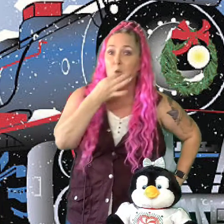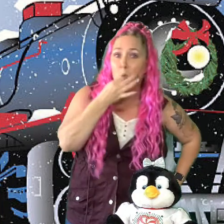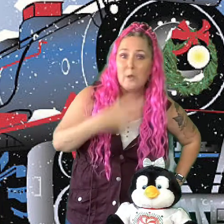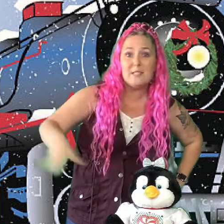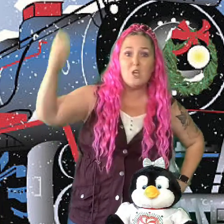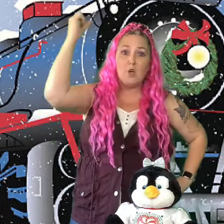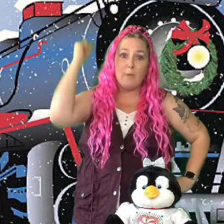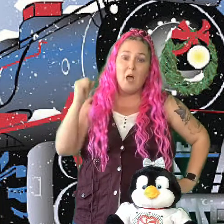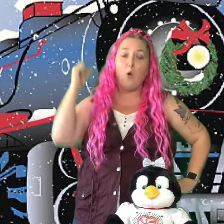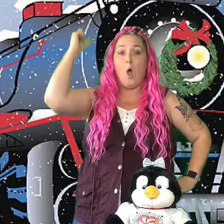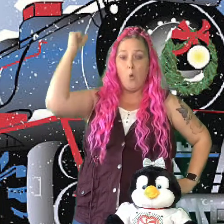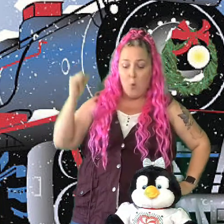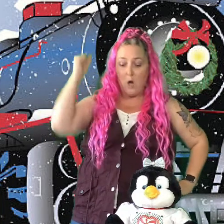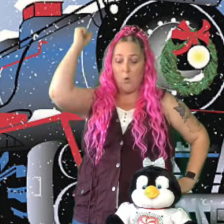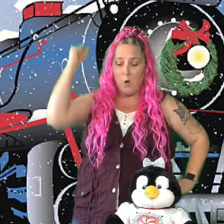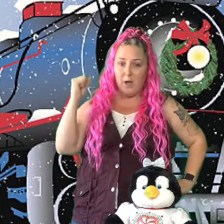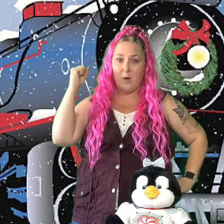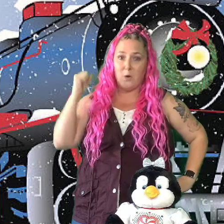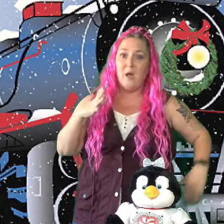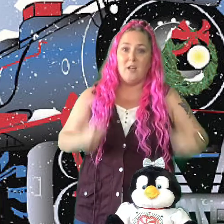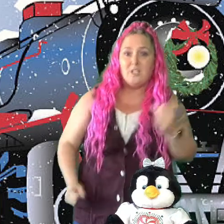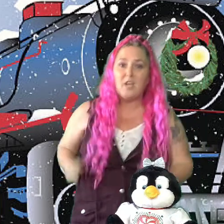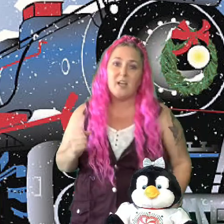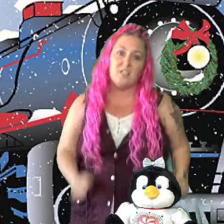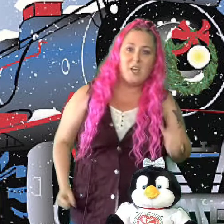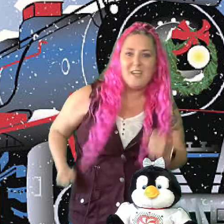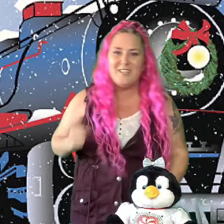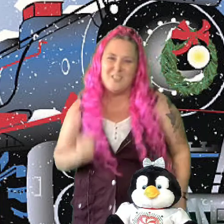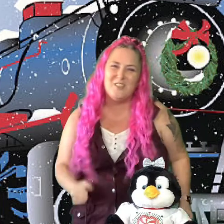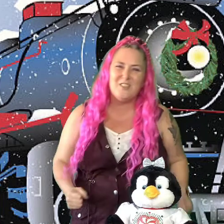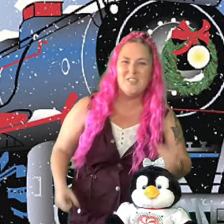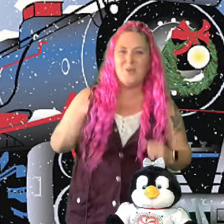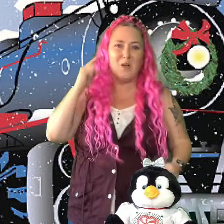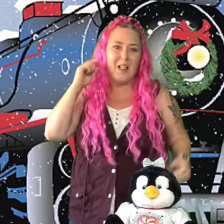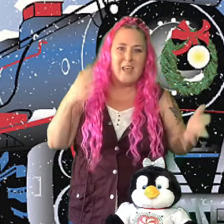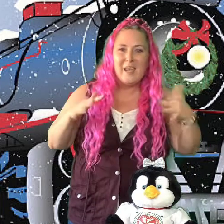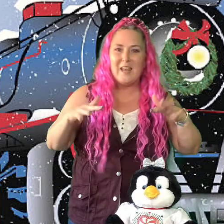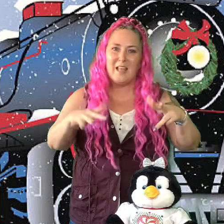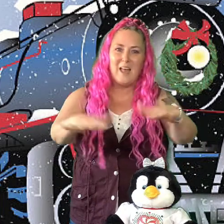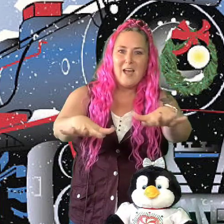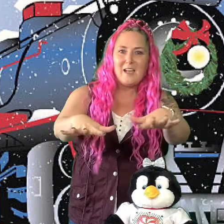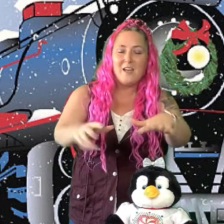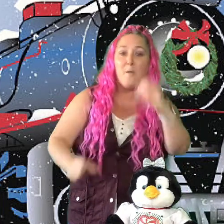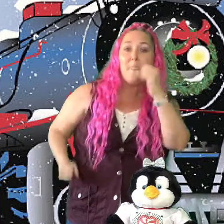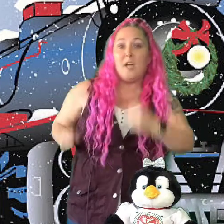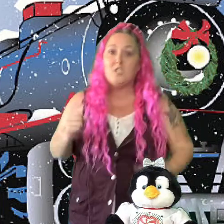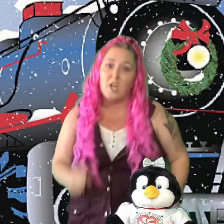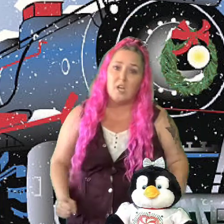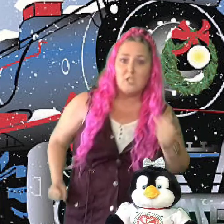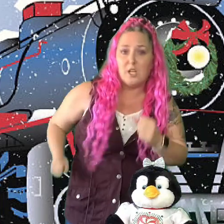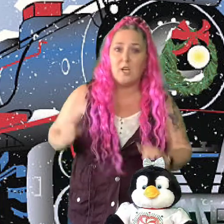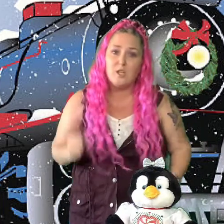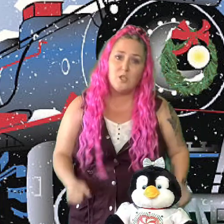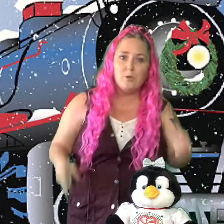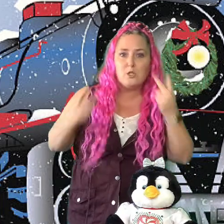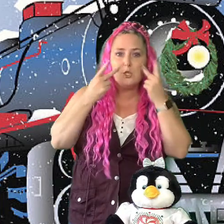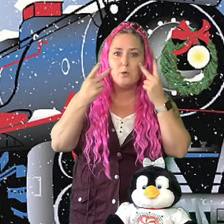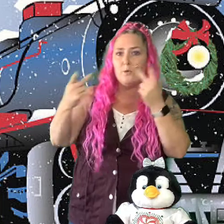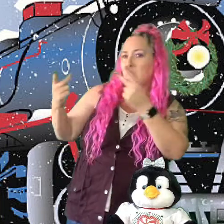the whistle blow. Chugga-chugga-choo-choo. They're getting clapped. Chugga-chugga-choo-choo. No